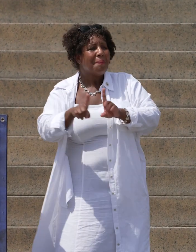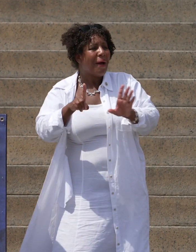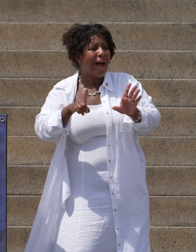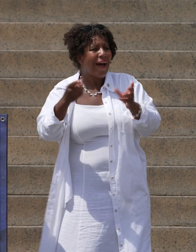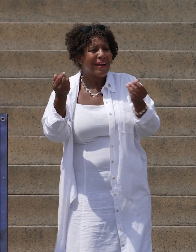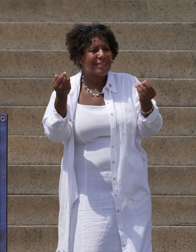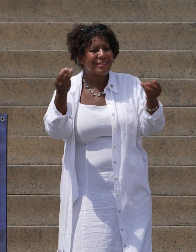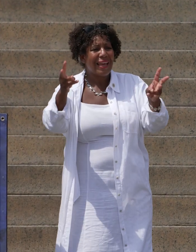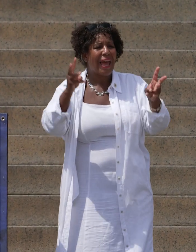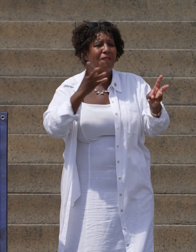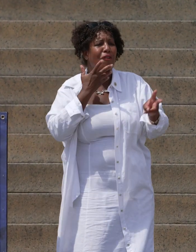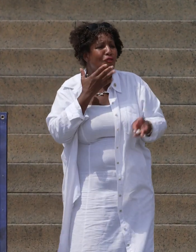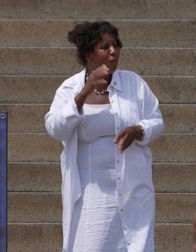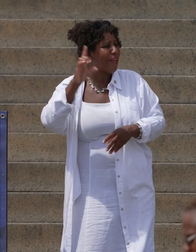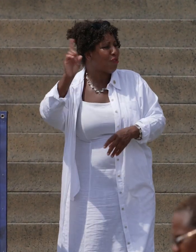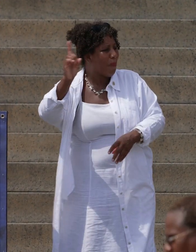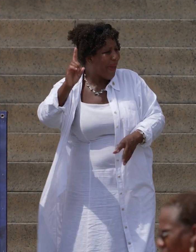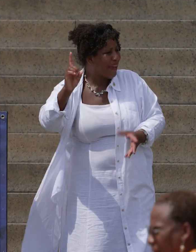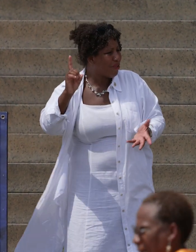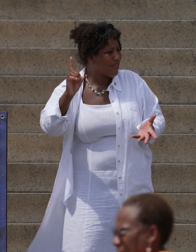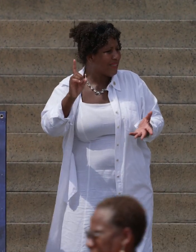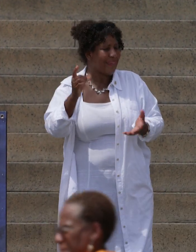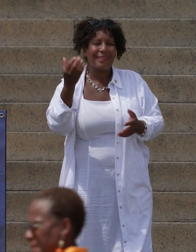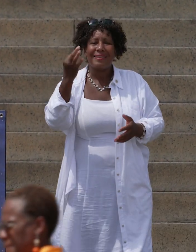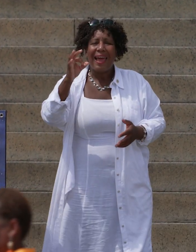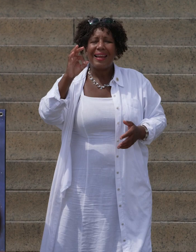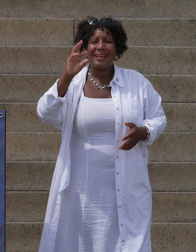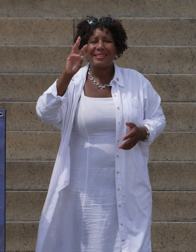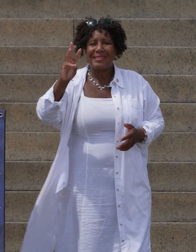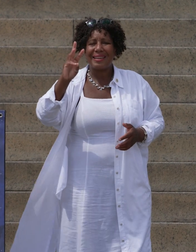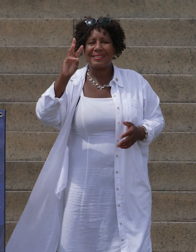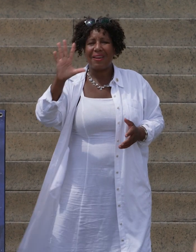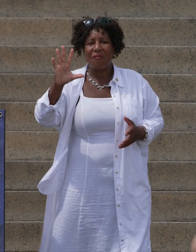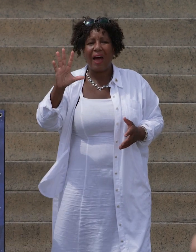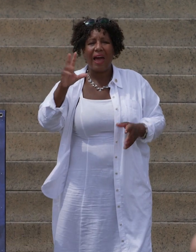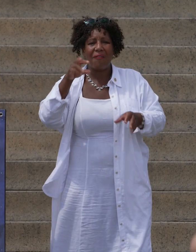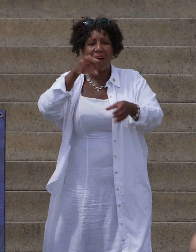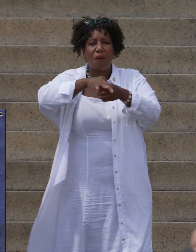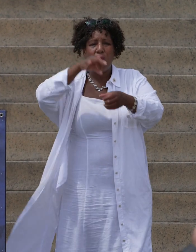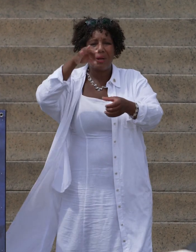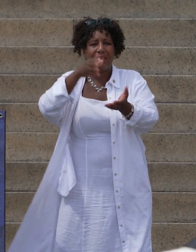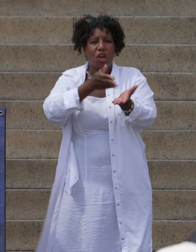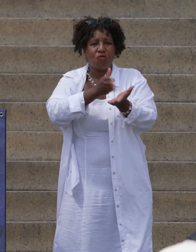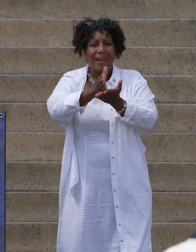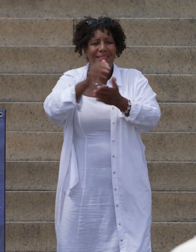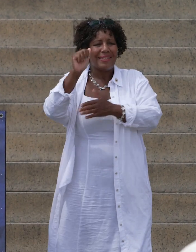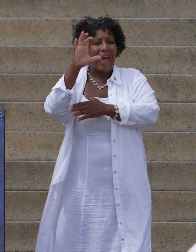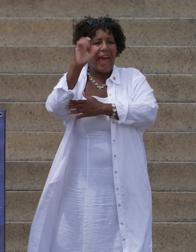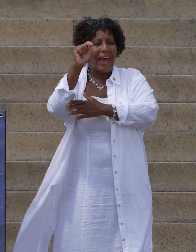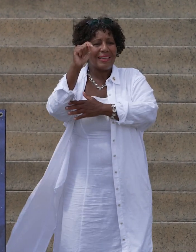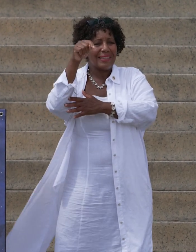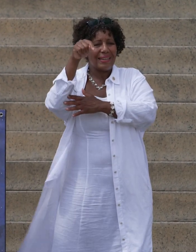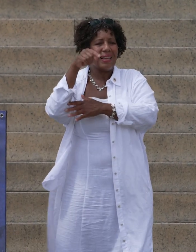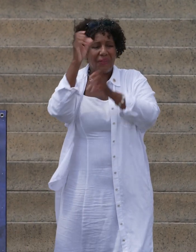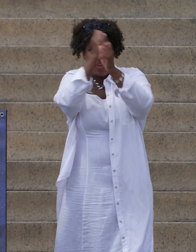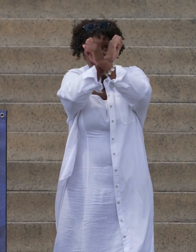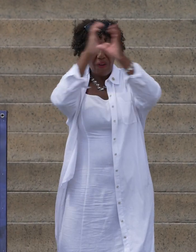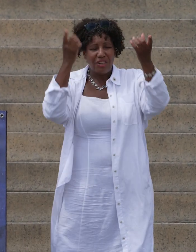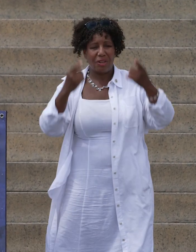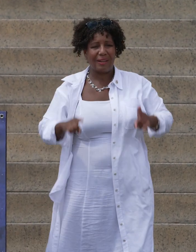the multiracial democracy the 1965 Voting Rights Act envisioned.